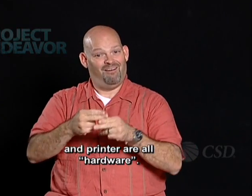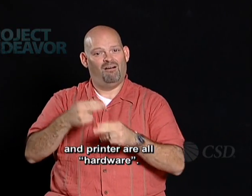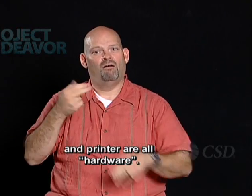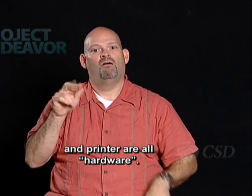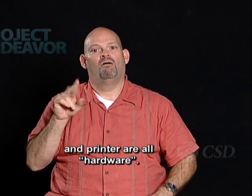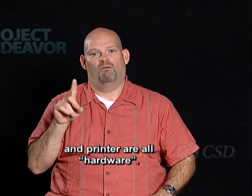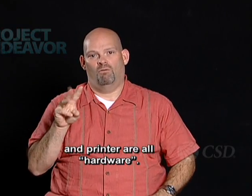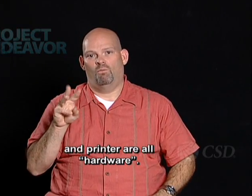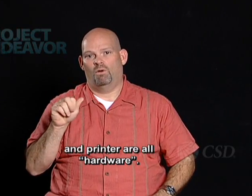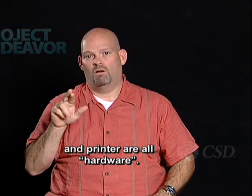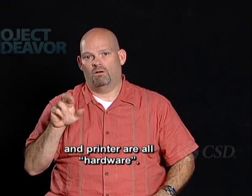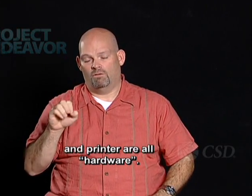all hardware.